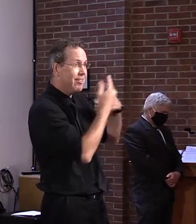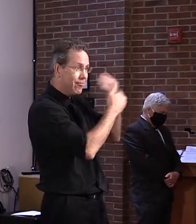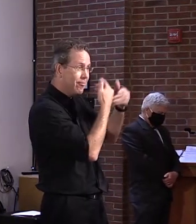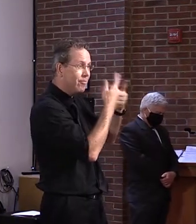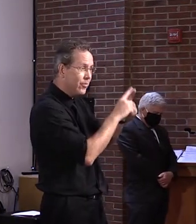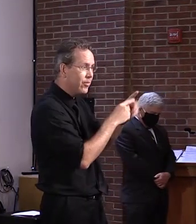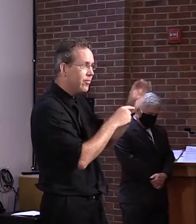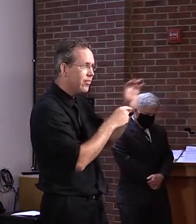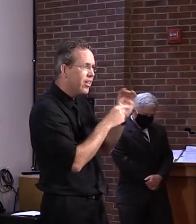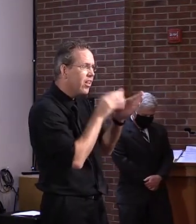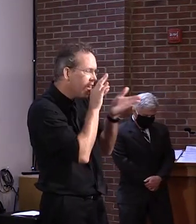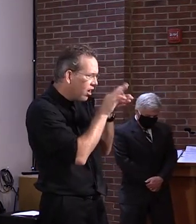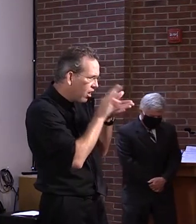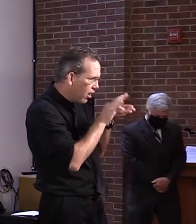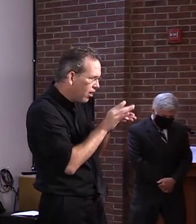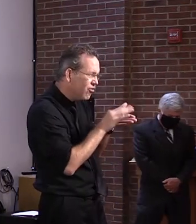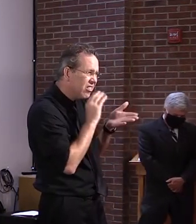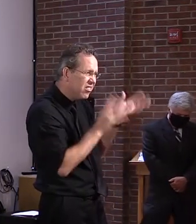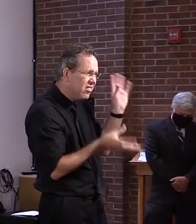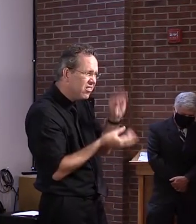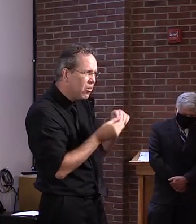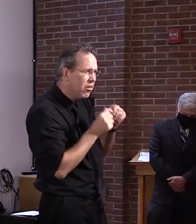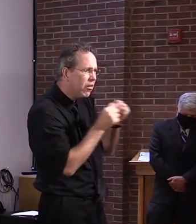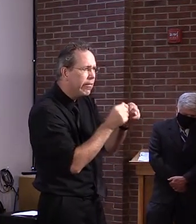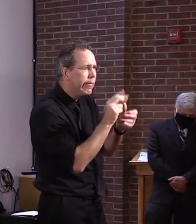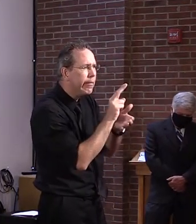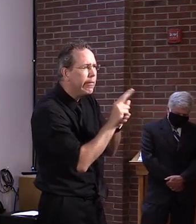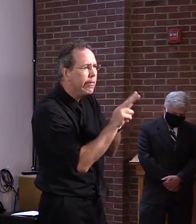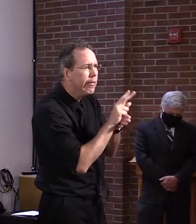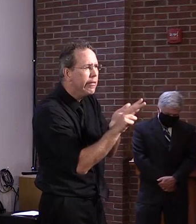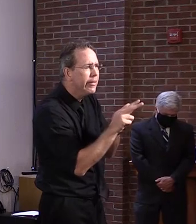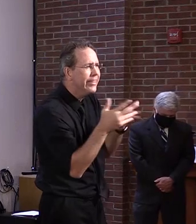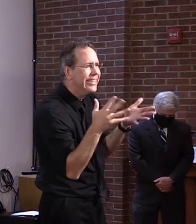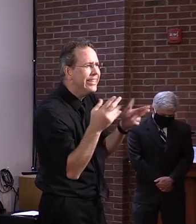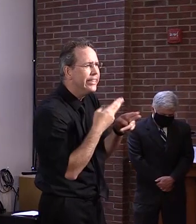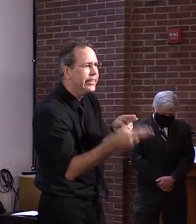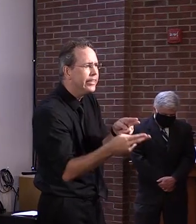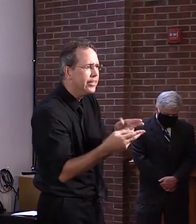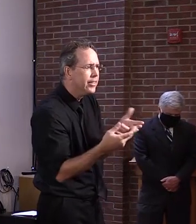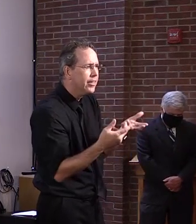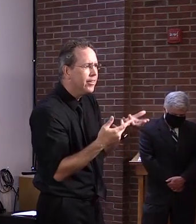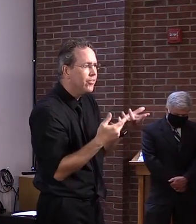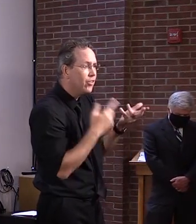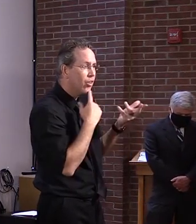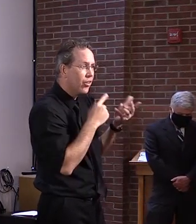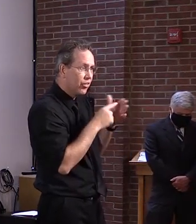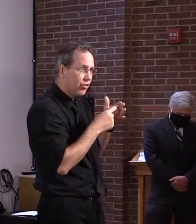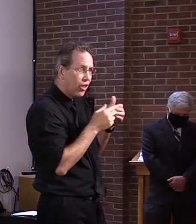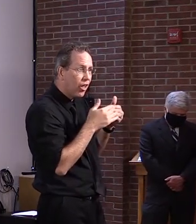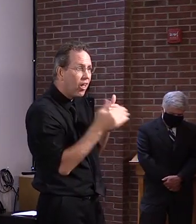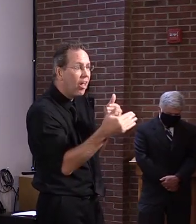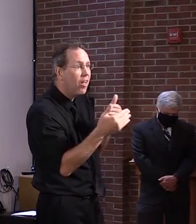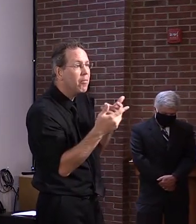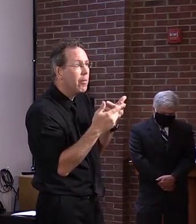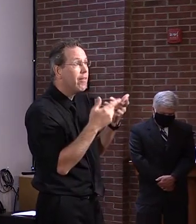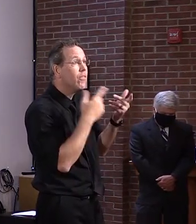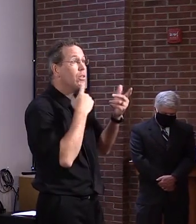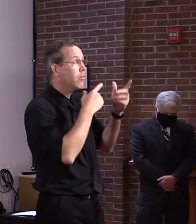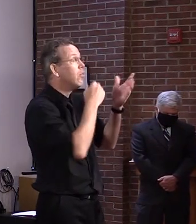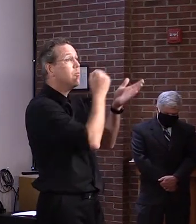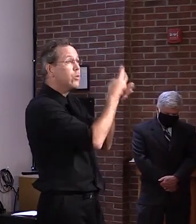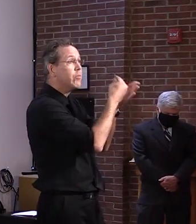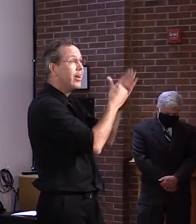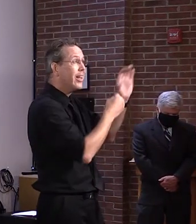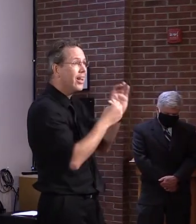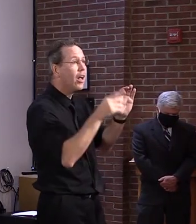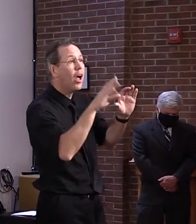FEMA application. So, uh, it's going to take a little time, uh, to get through that, uh, as well. Uh, we'll see what happens with the legislature, whether they want to